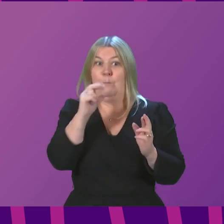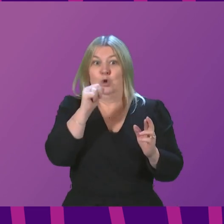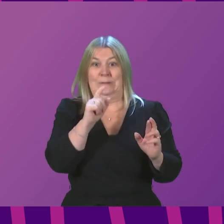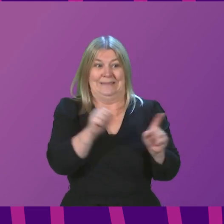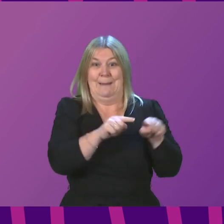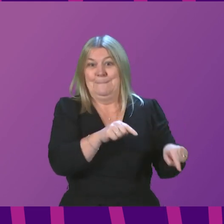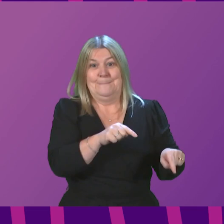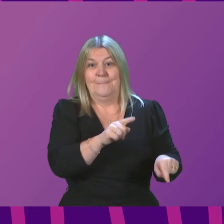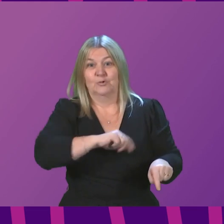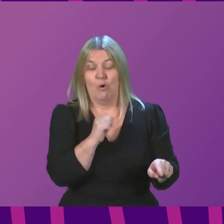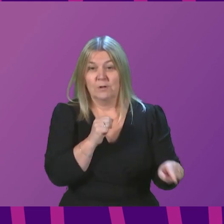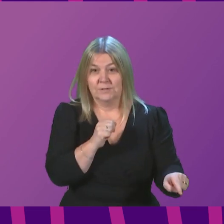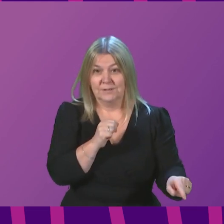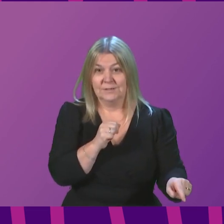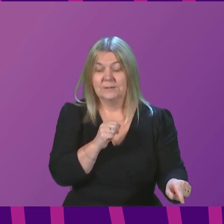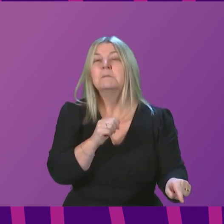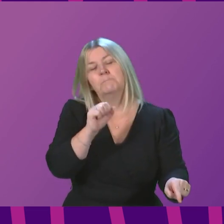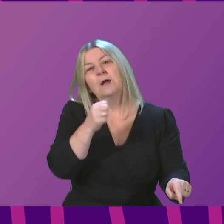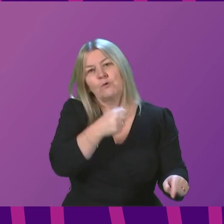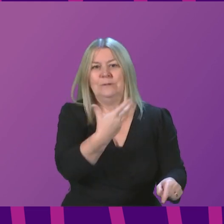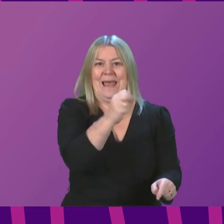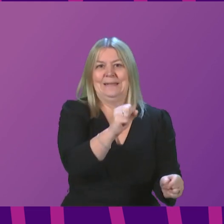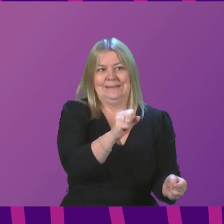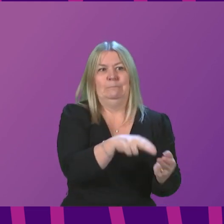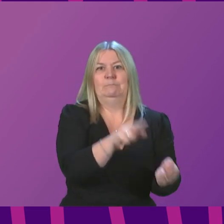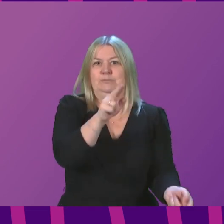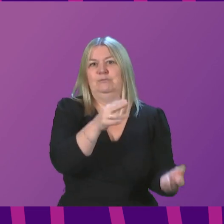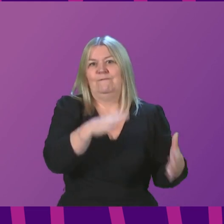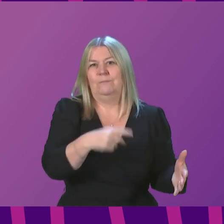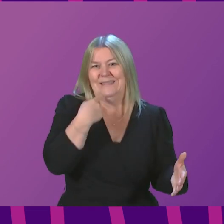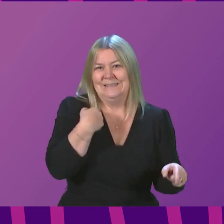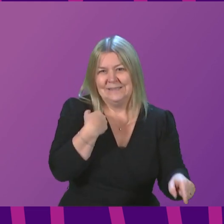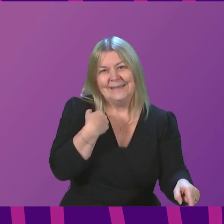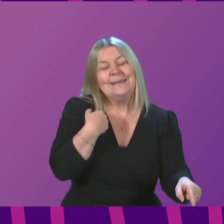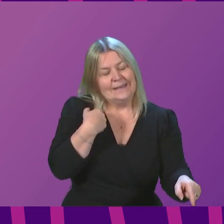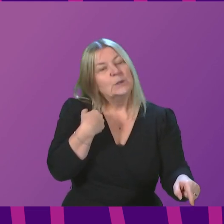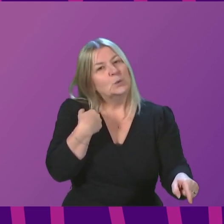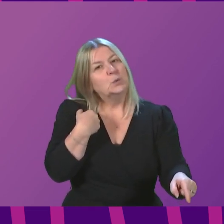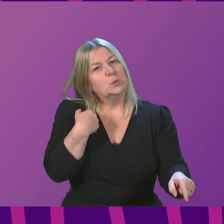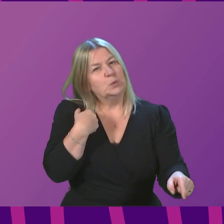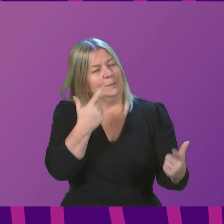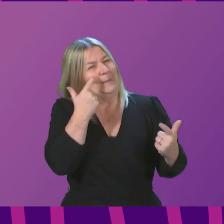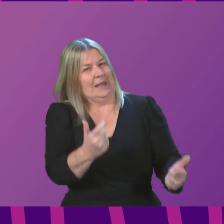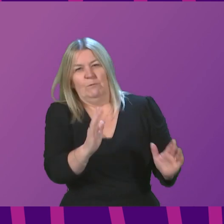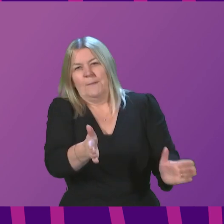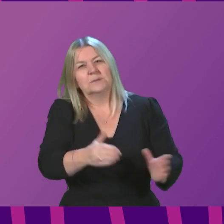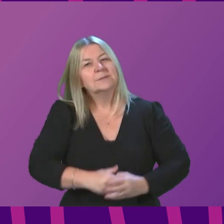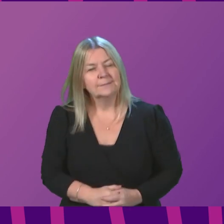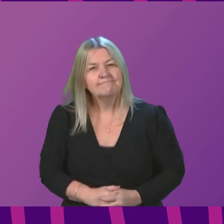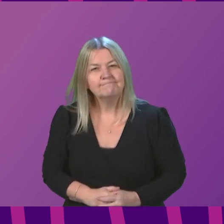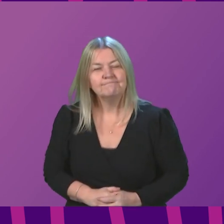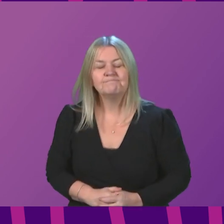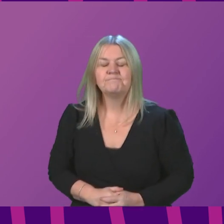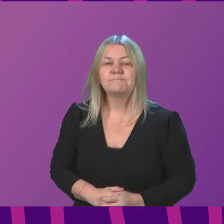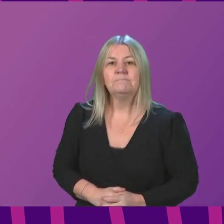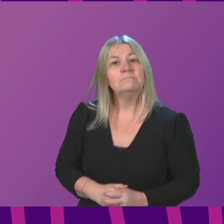increase in hospital occupancy here of 80 is the biggest increase that we have seen for some time. We